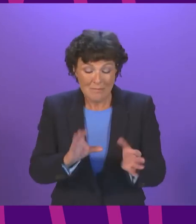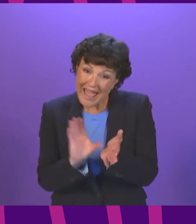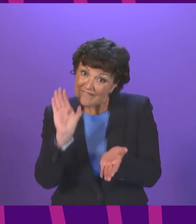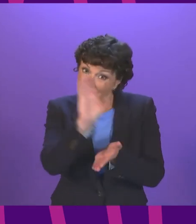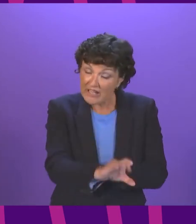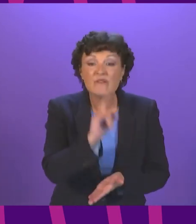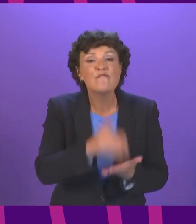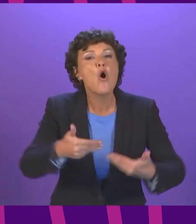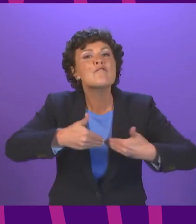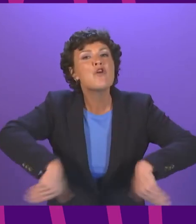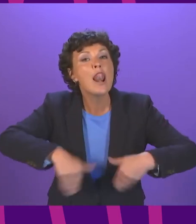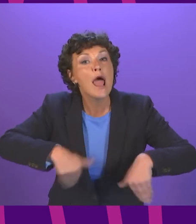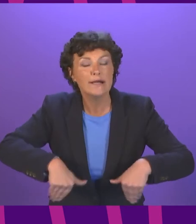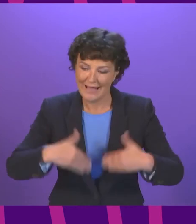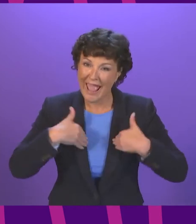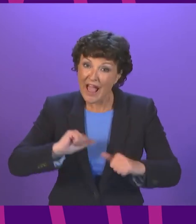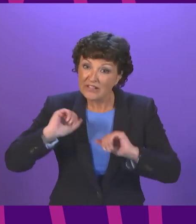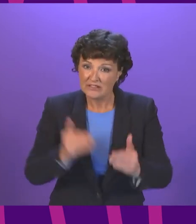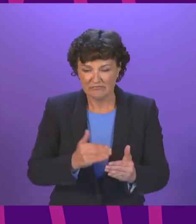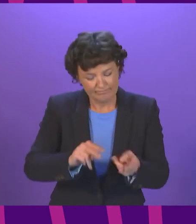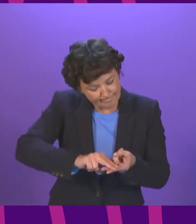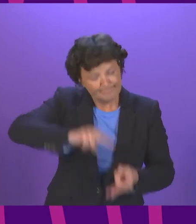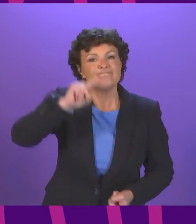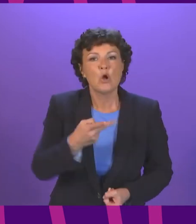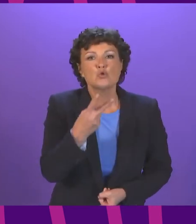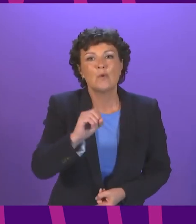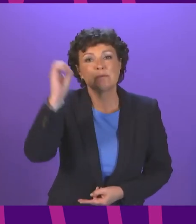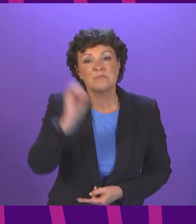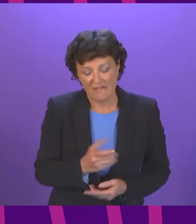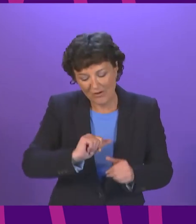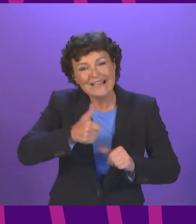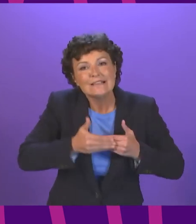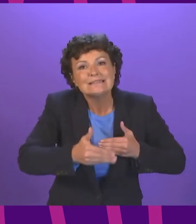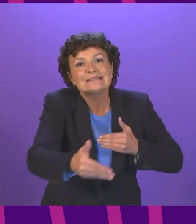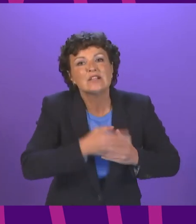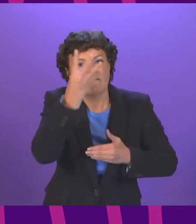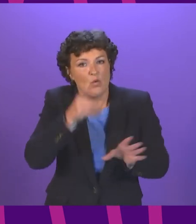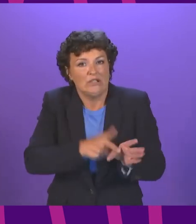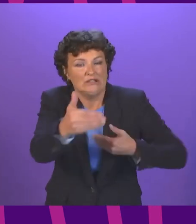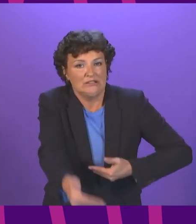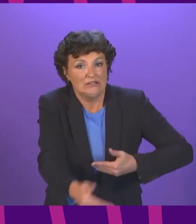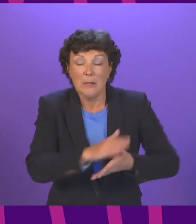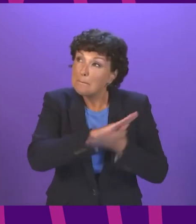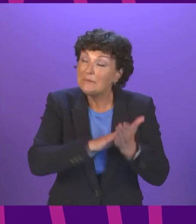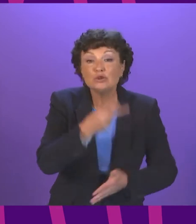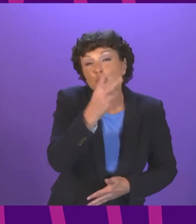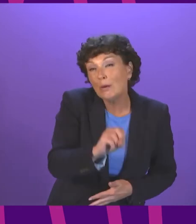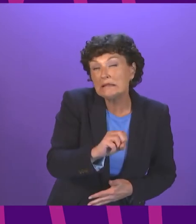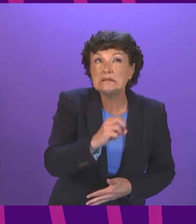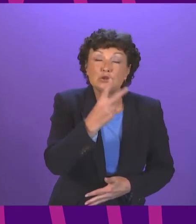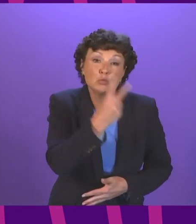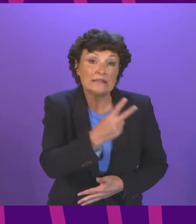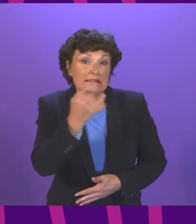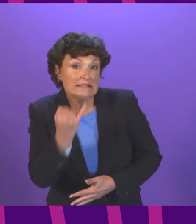in frontline health services by 20% over the lifetime of the Parliament. This means that by 2026-27,